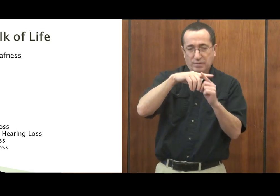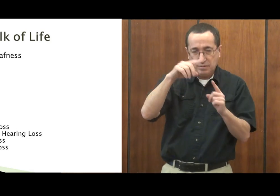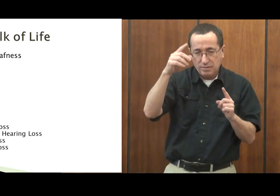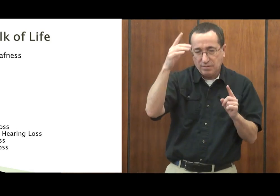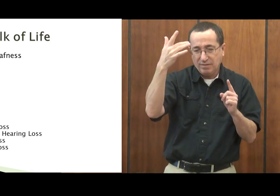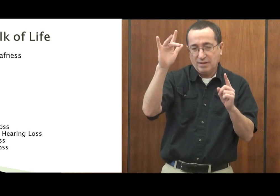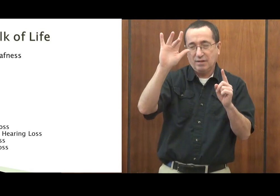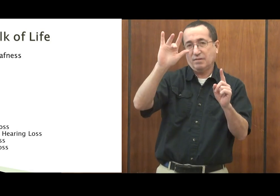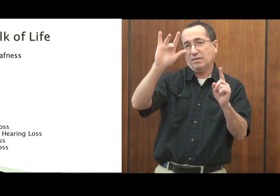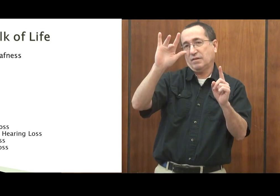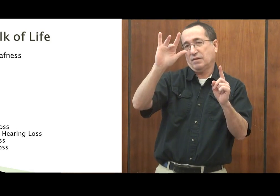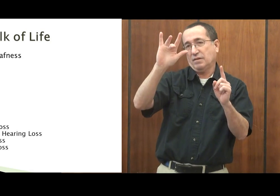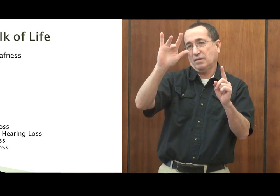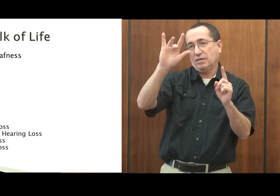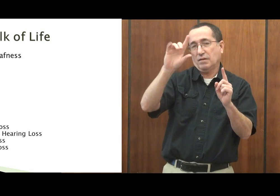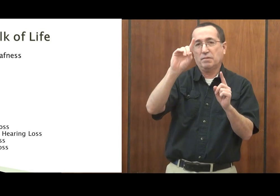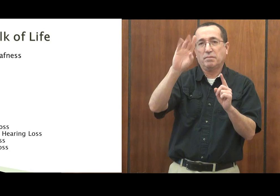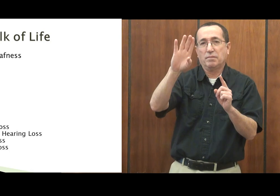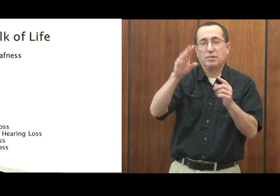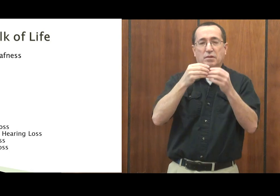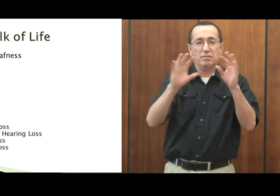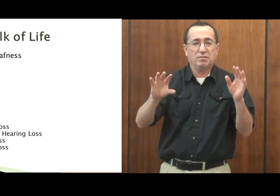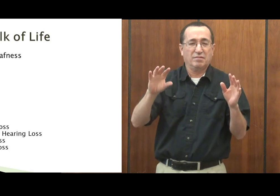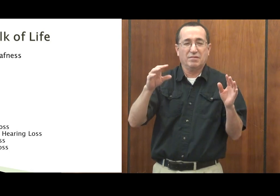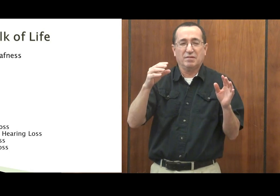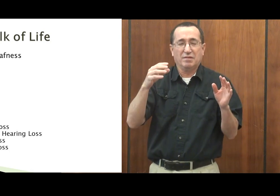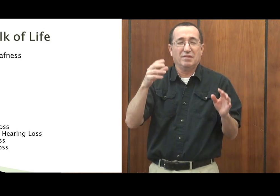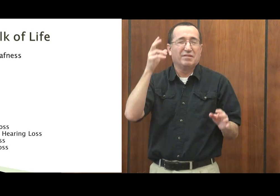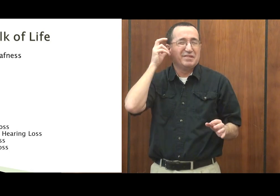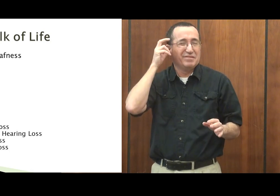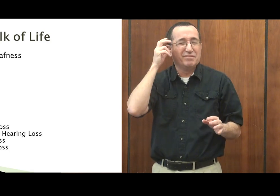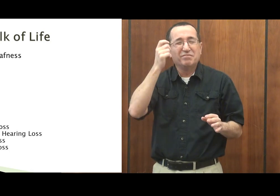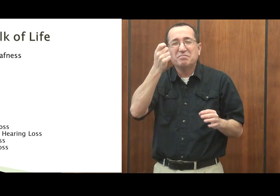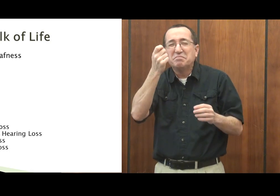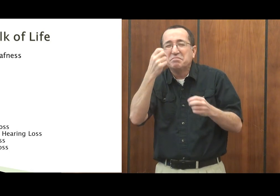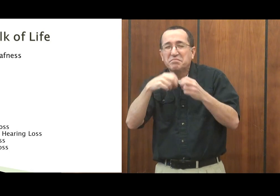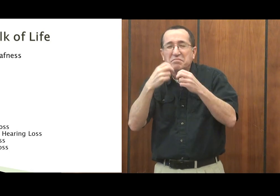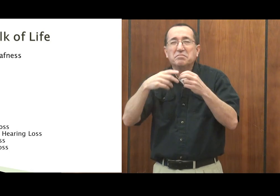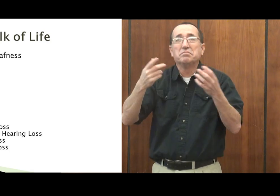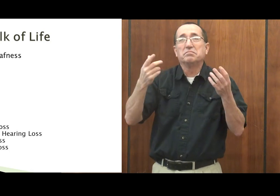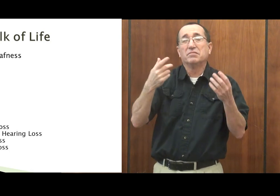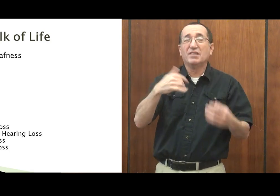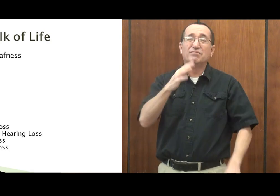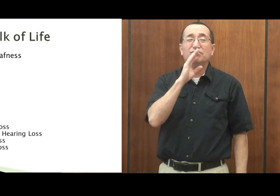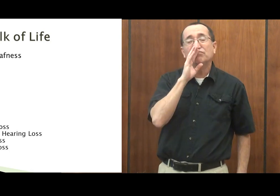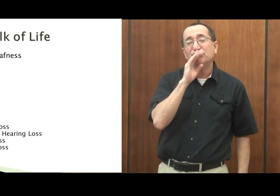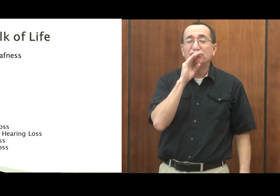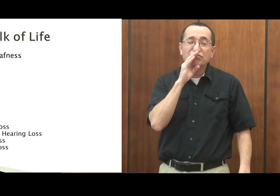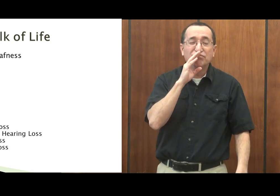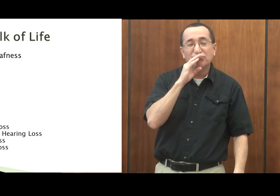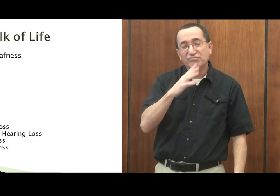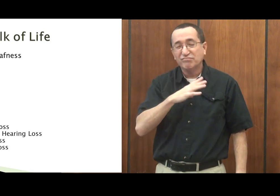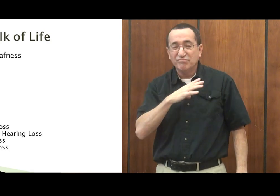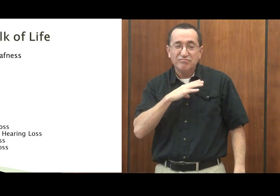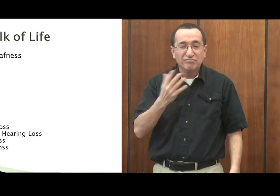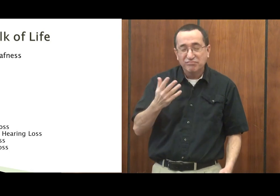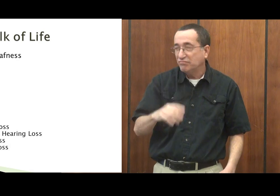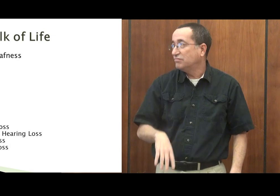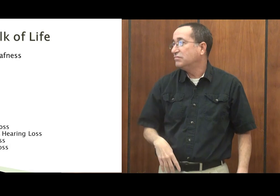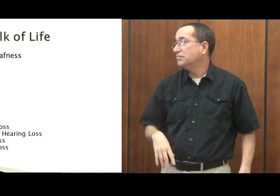16 to 25 decibel loss. It's just a mild thing. You're still able to speak clearly,